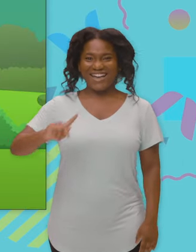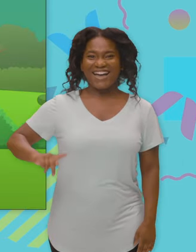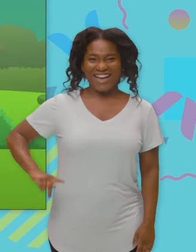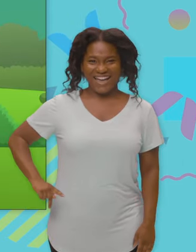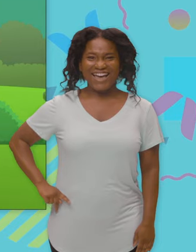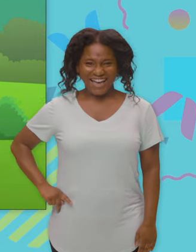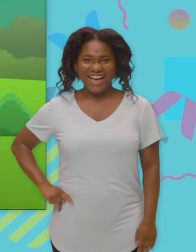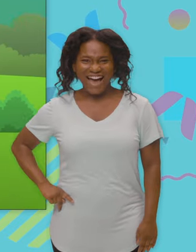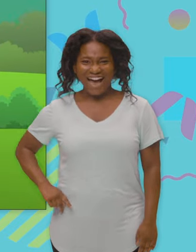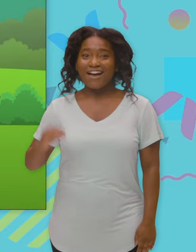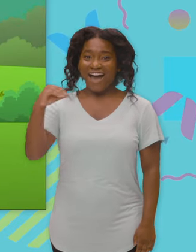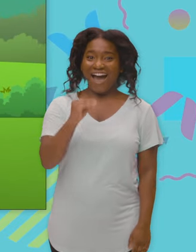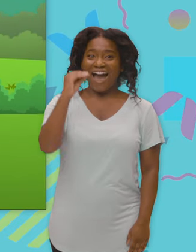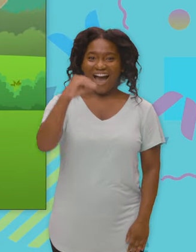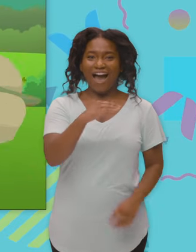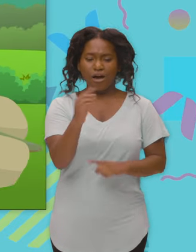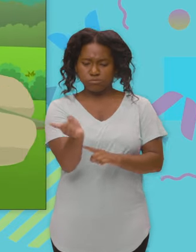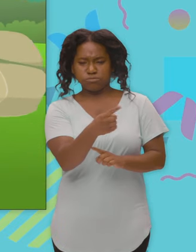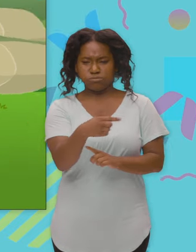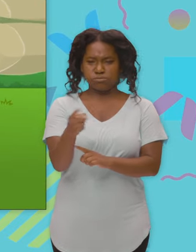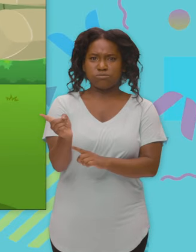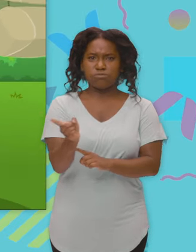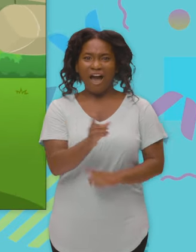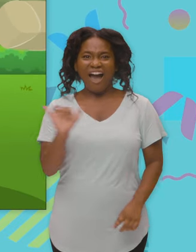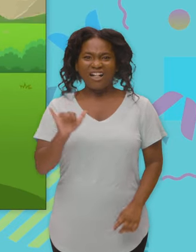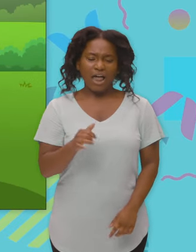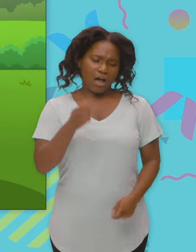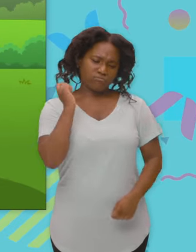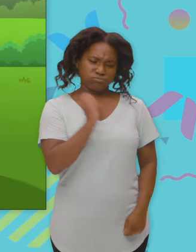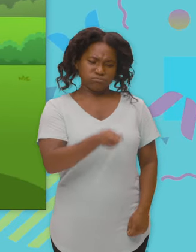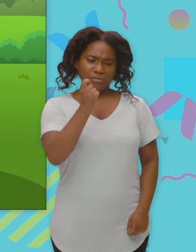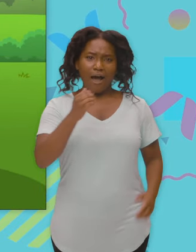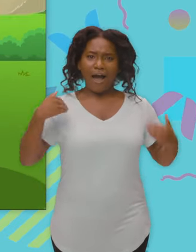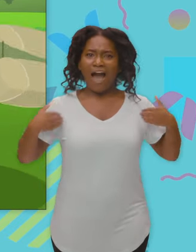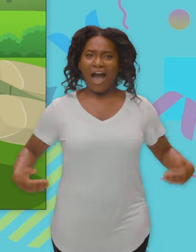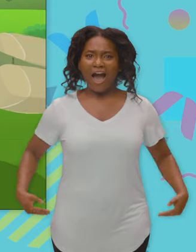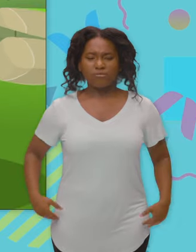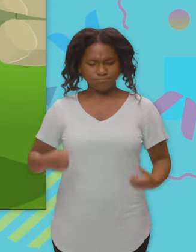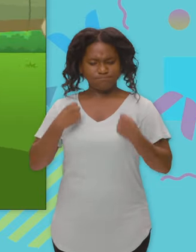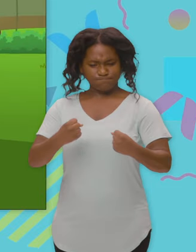The Ankylosaurus had a tail like a hammer, and a body that was built like a tank.